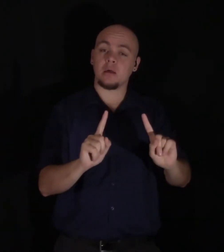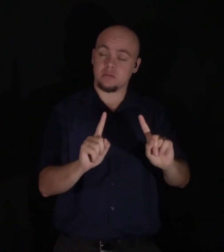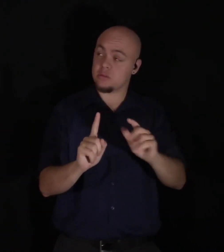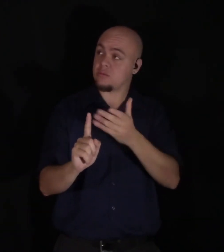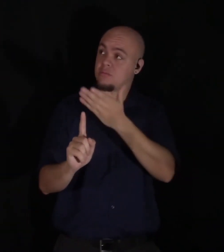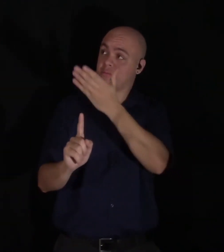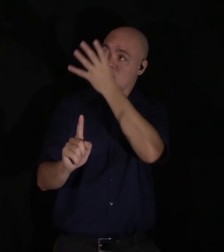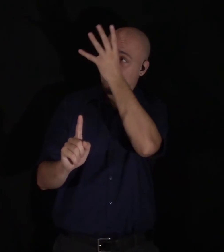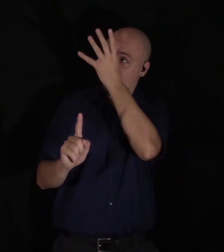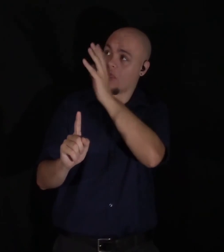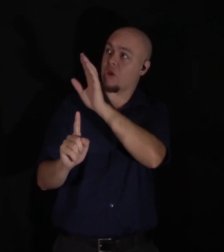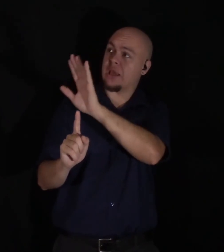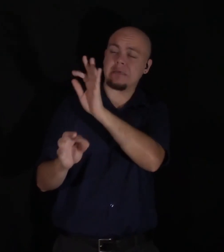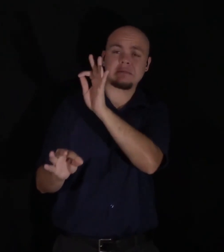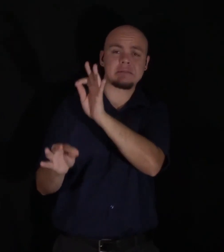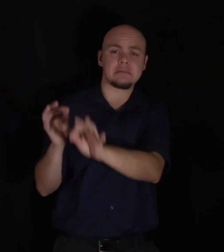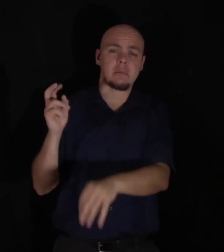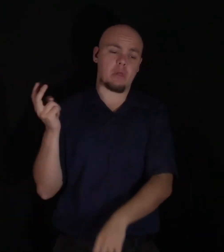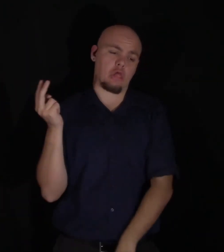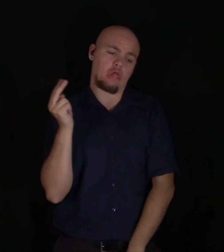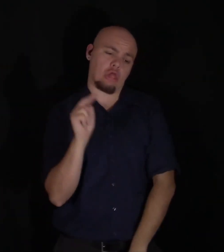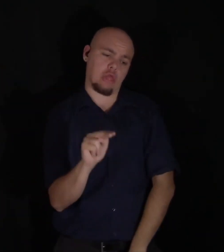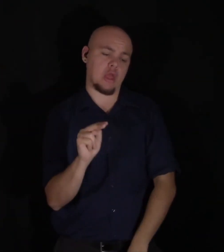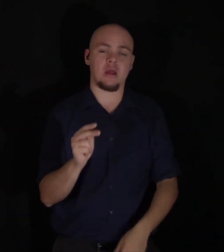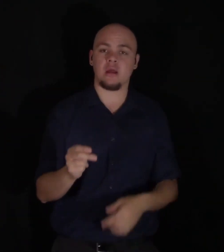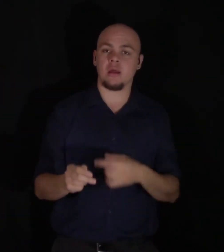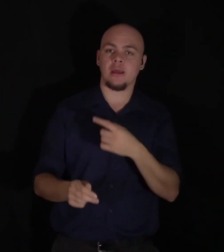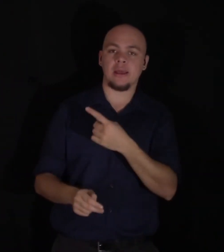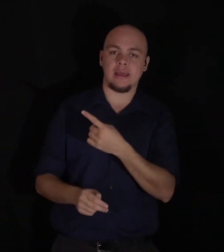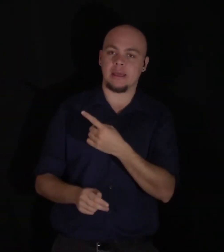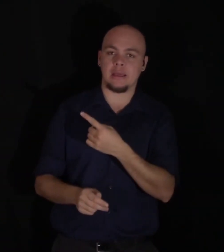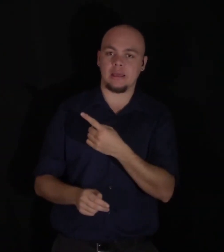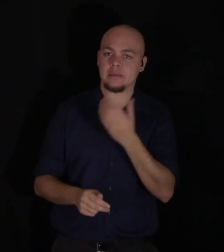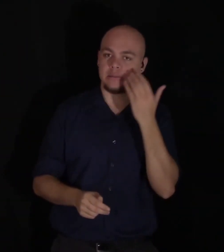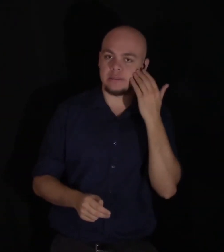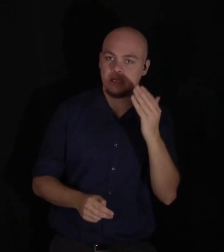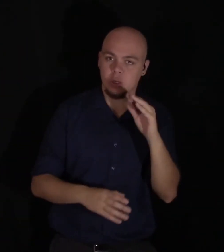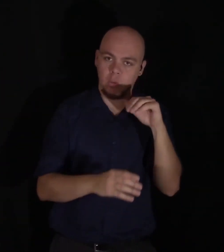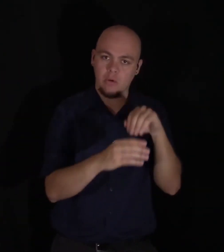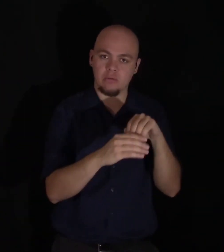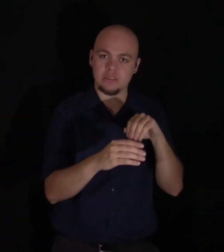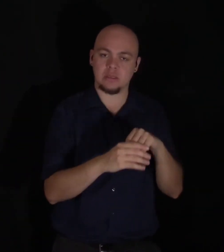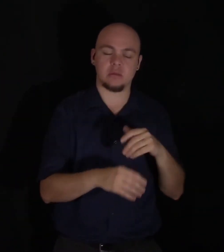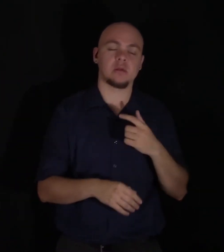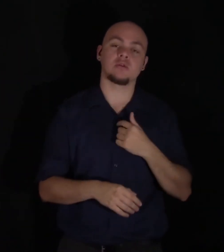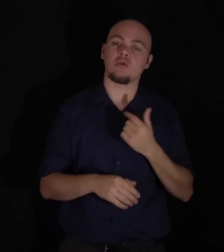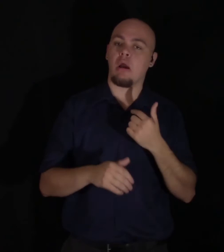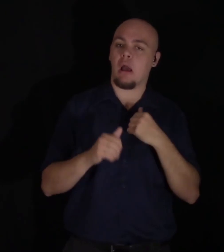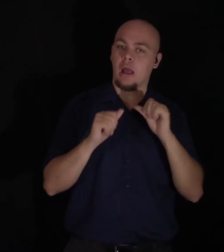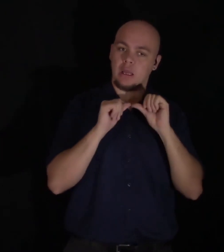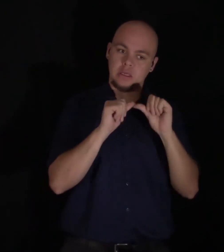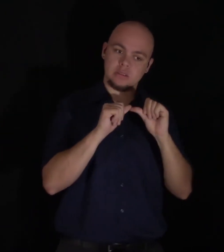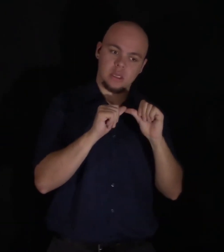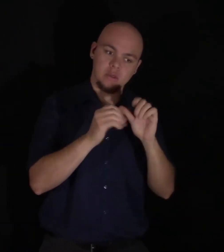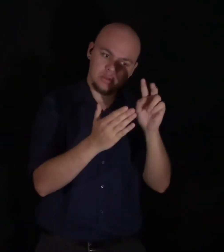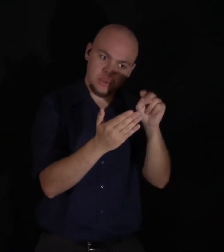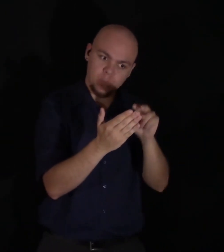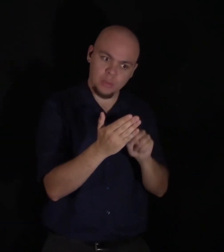my volume by no means assured me that he was acquainted with its contents, and I continued to read with the greatest avidity.